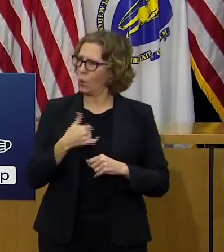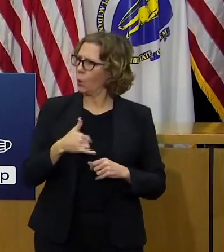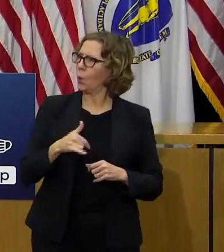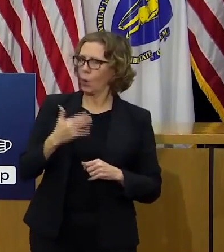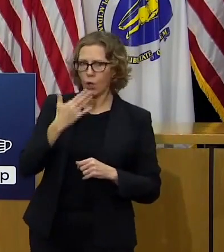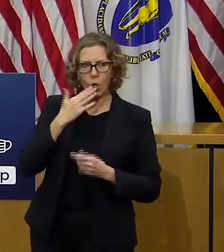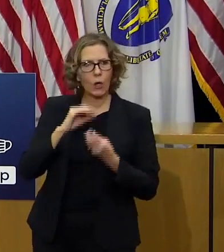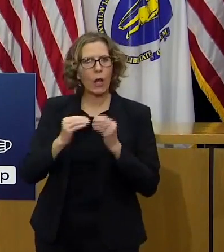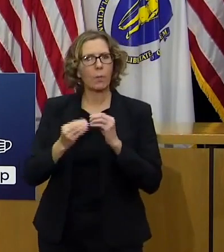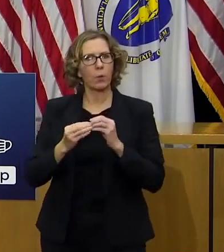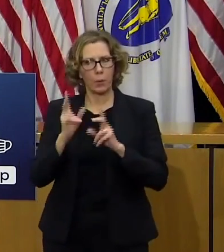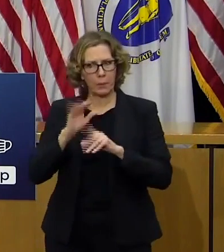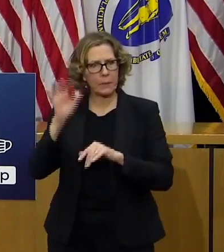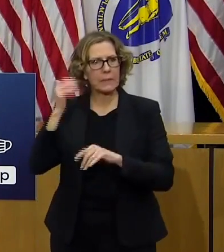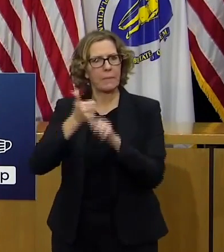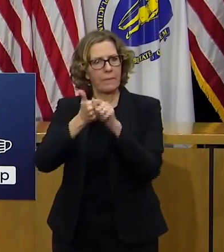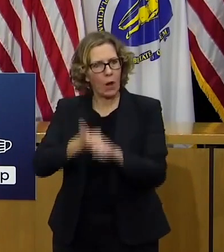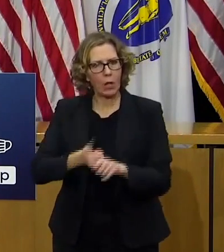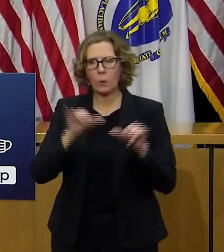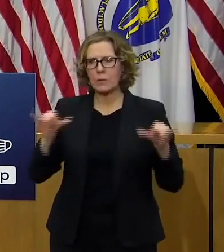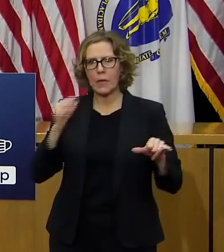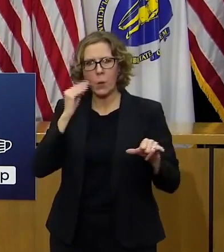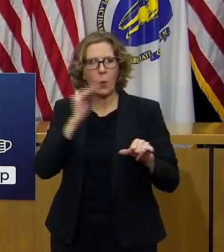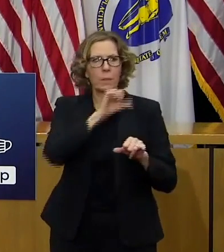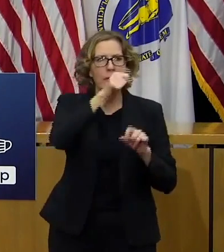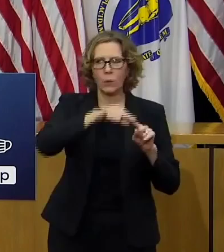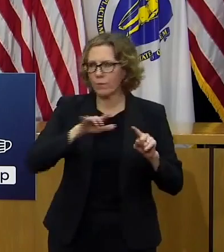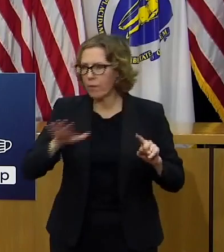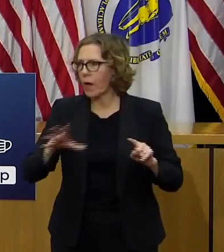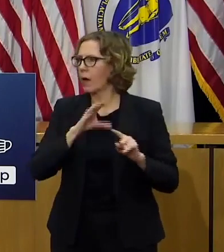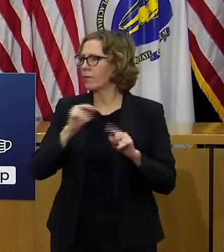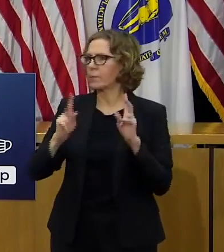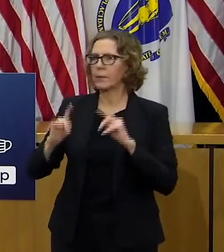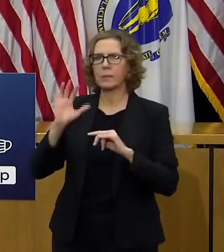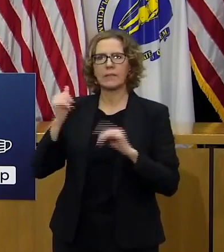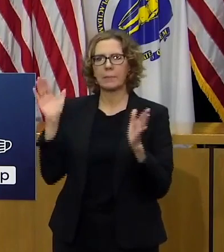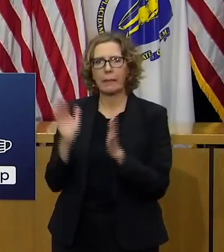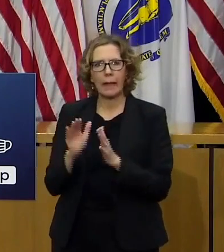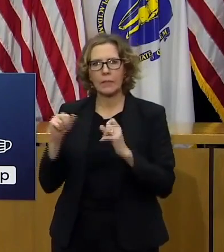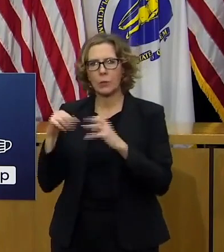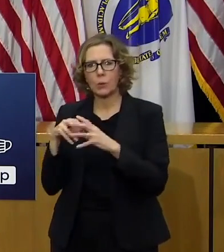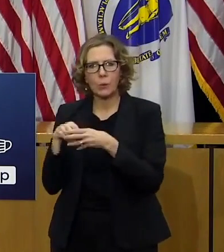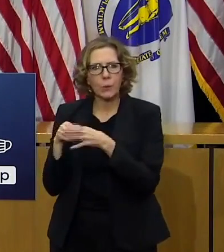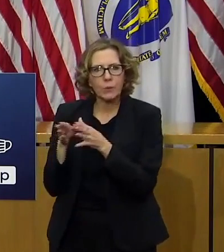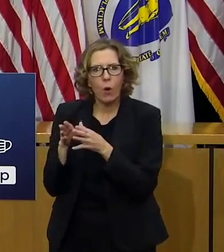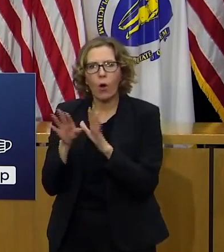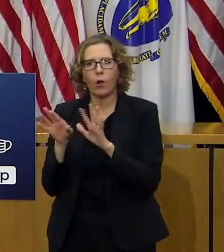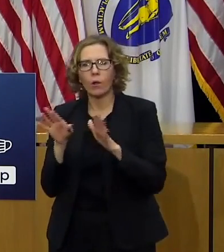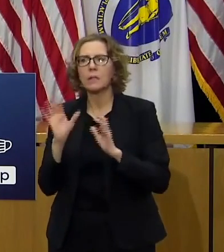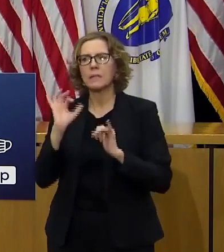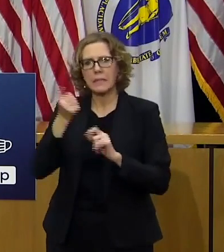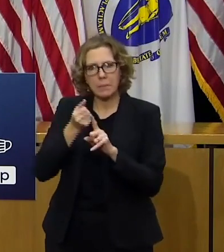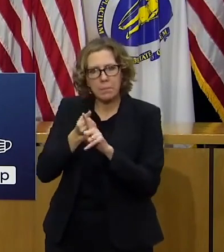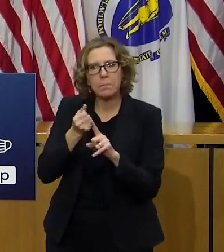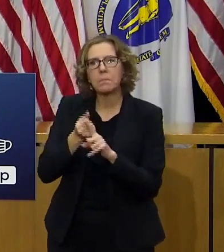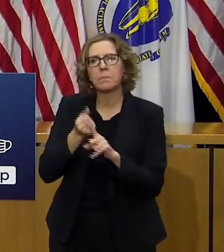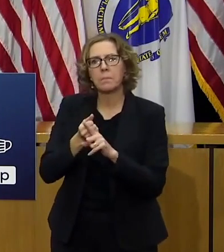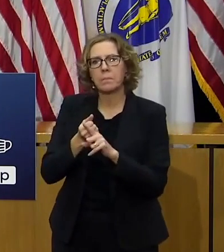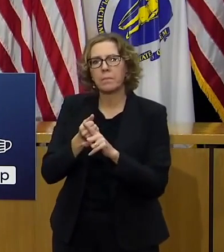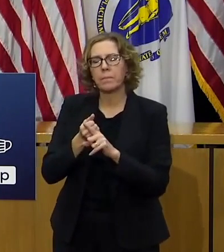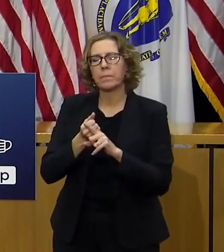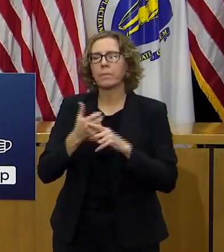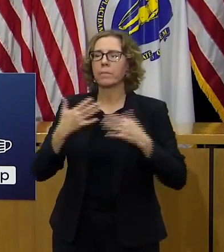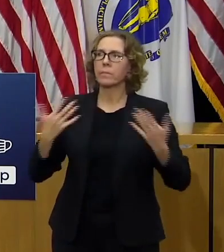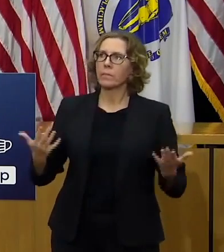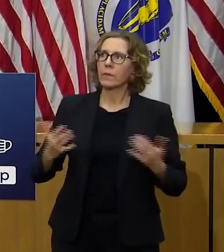seen some positive trends on our own numbers so in that particular case it did have some impact on behavior and the key question